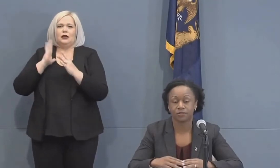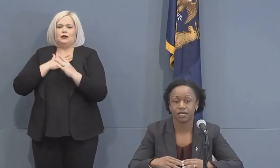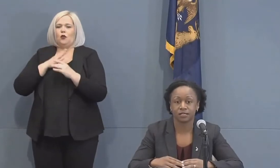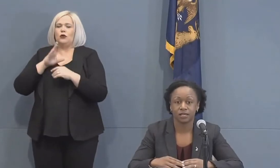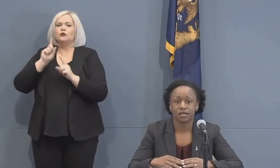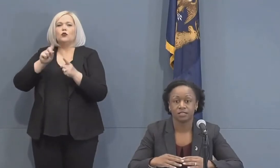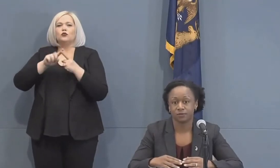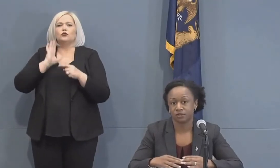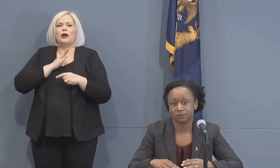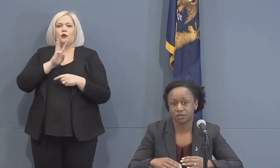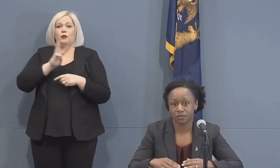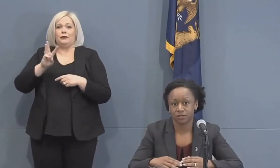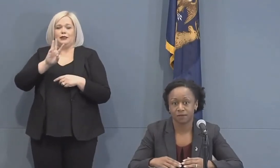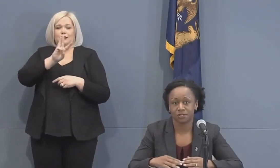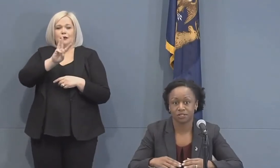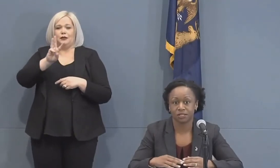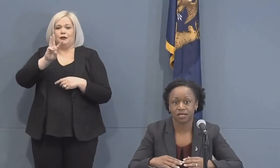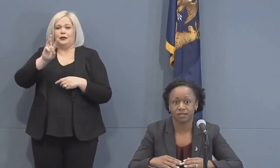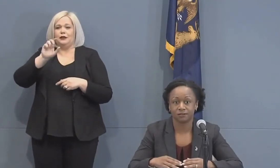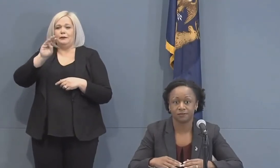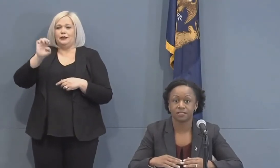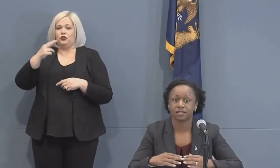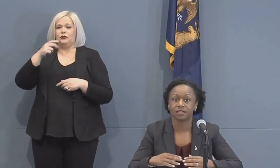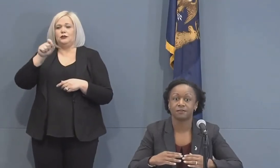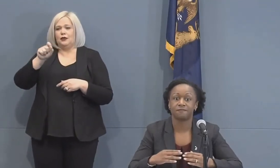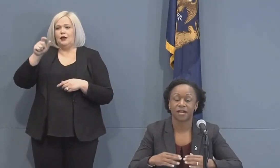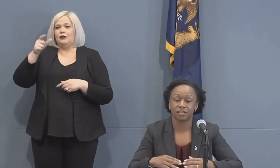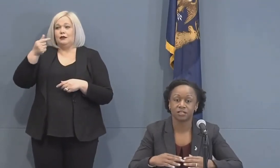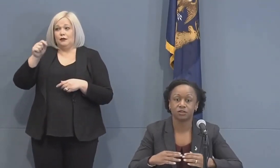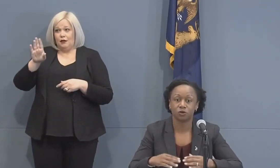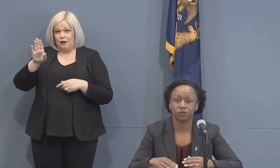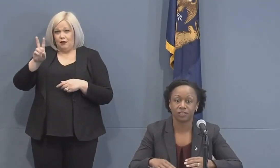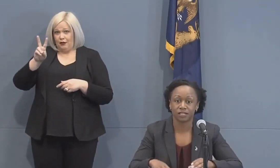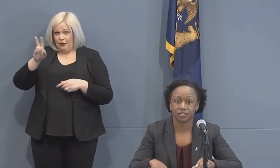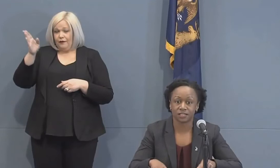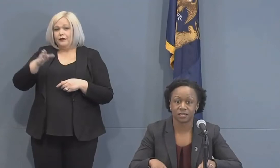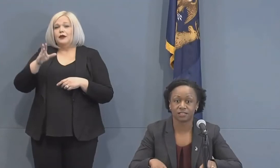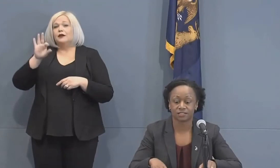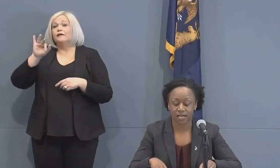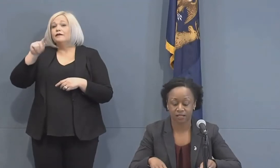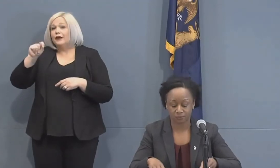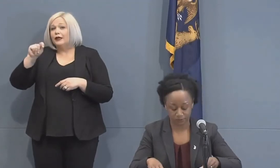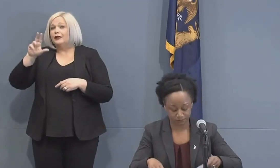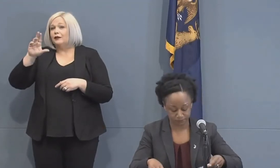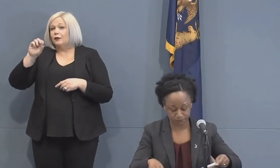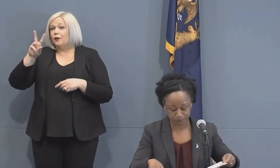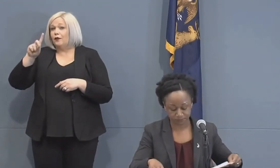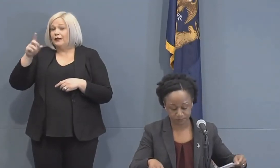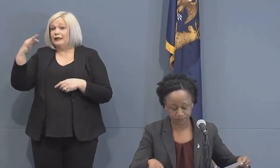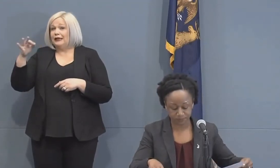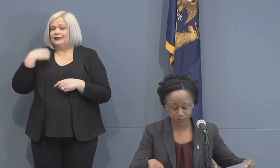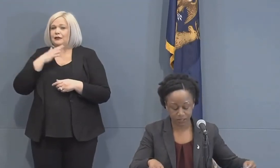go to our website www.michigan.gov slash fight COVID-19 and sign up.